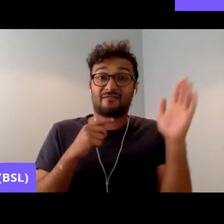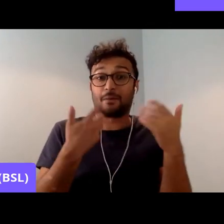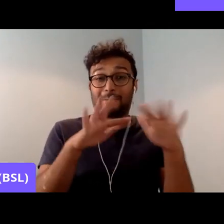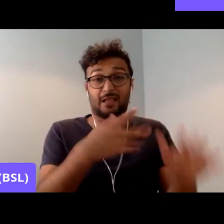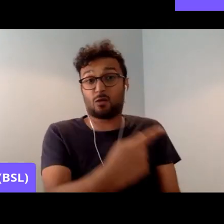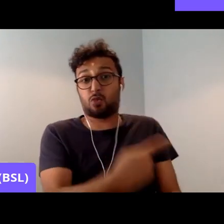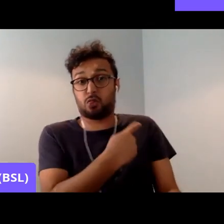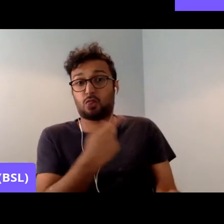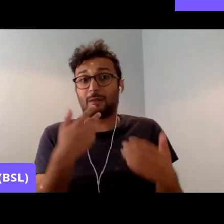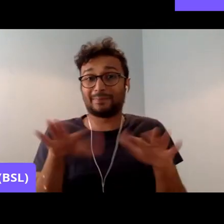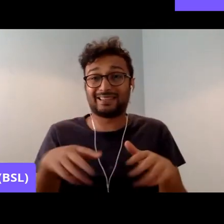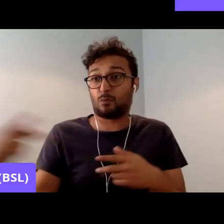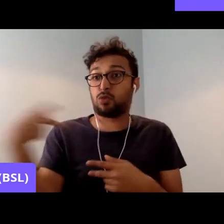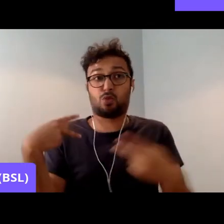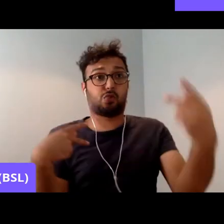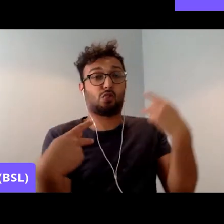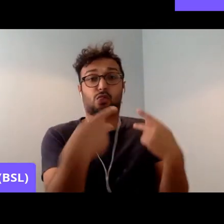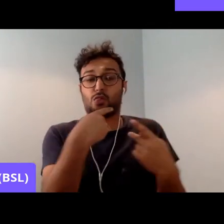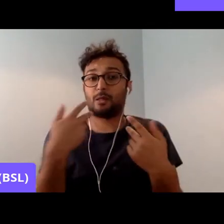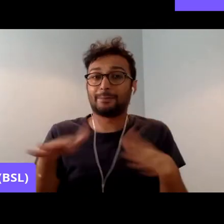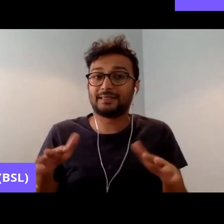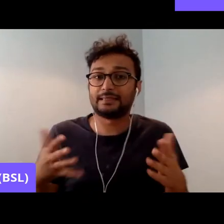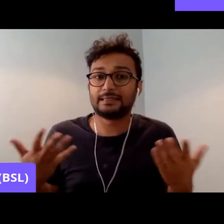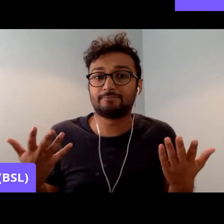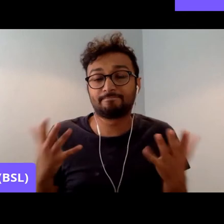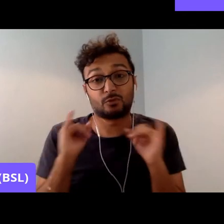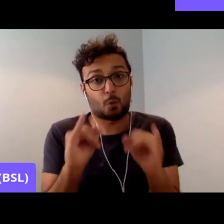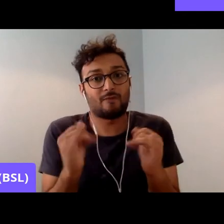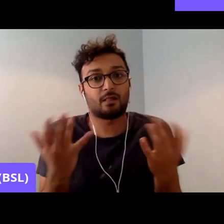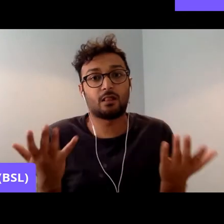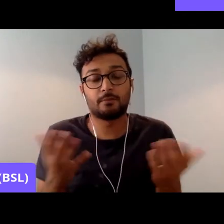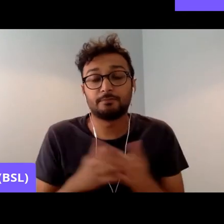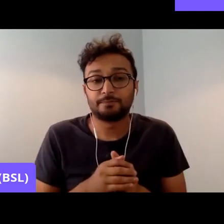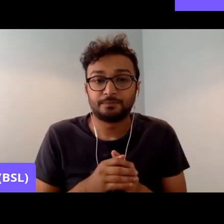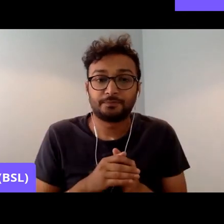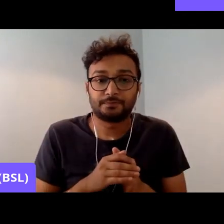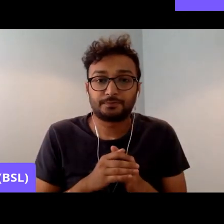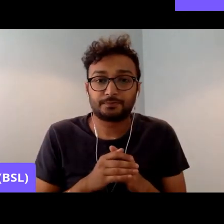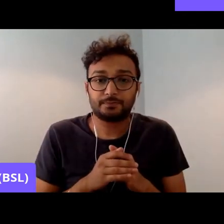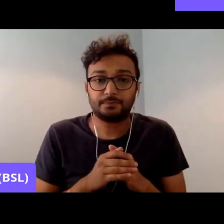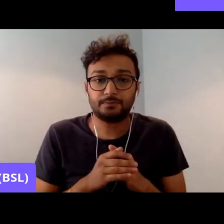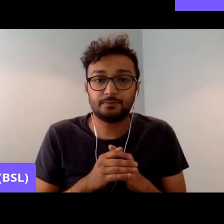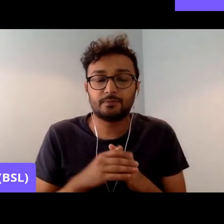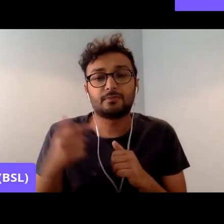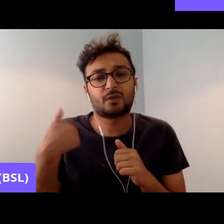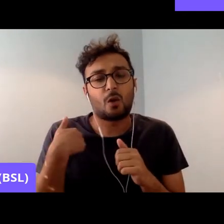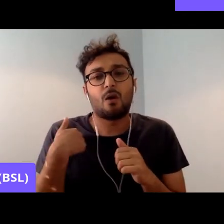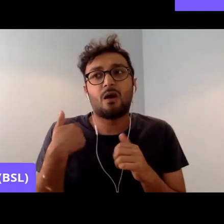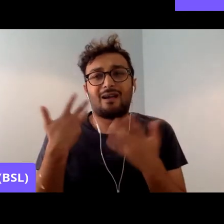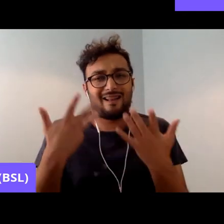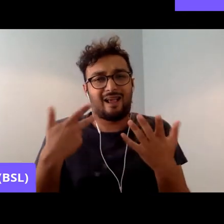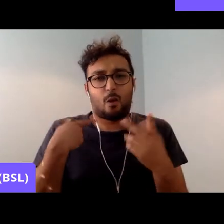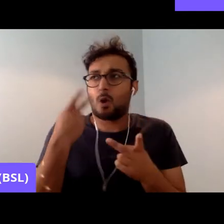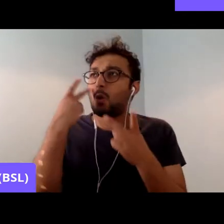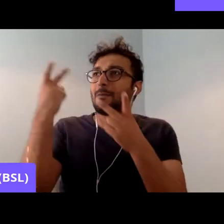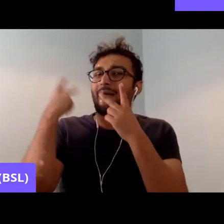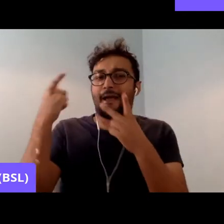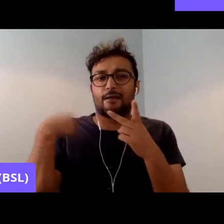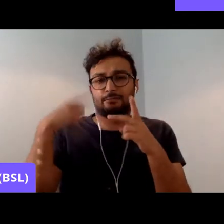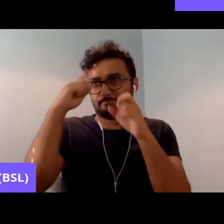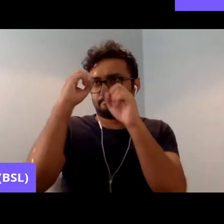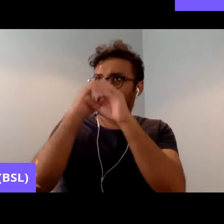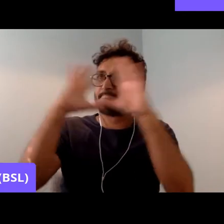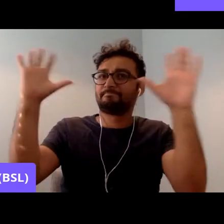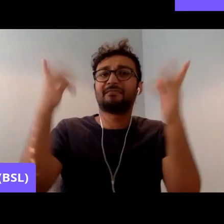So, I can't help thinking, what if, what if there had been no betrayal? What would it have meant